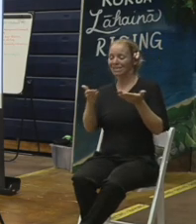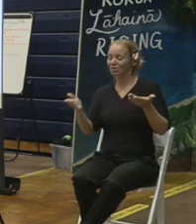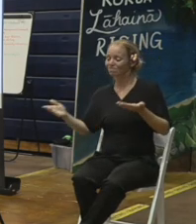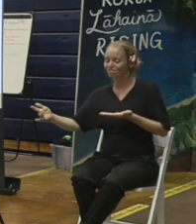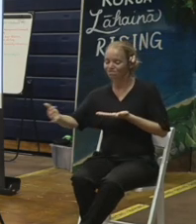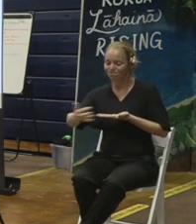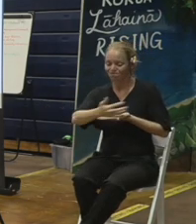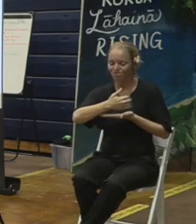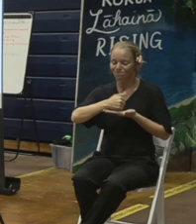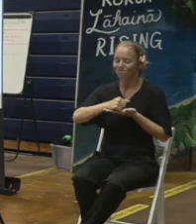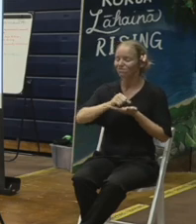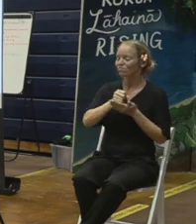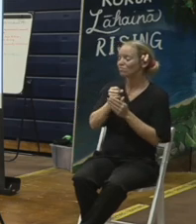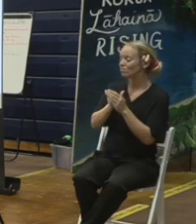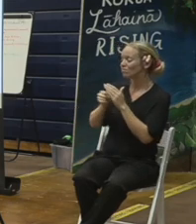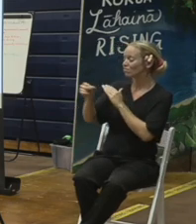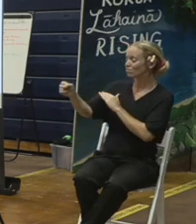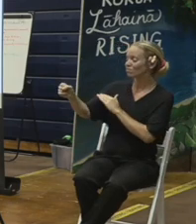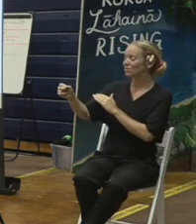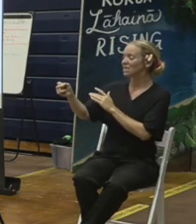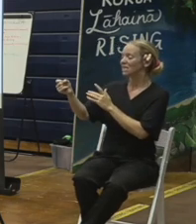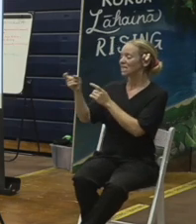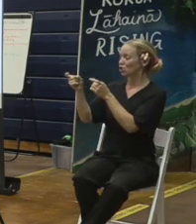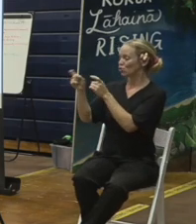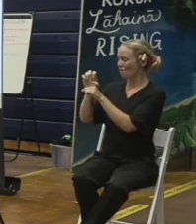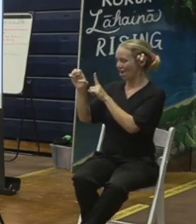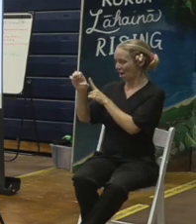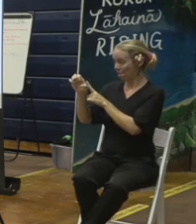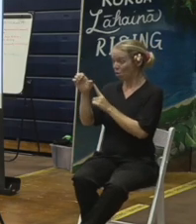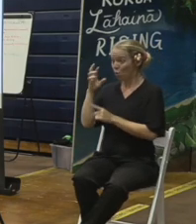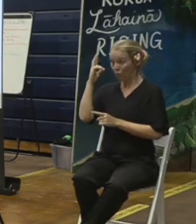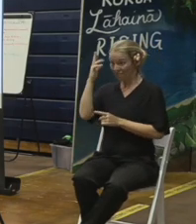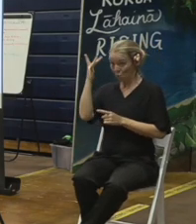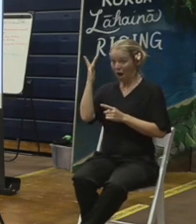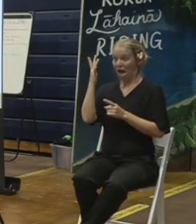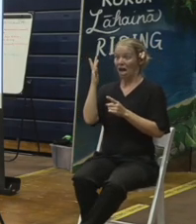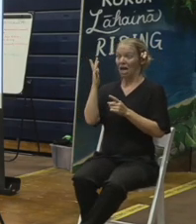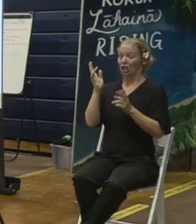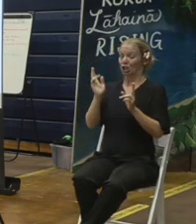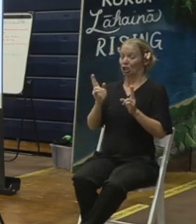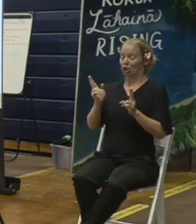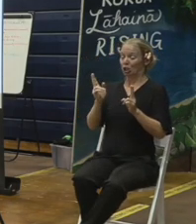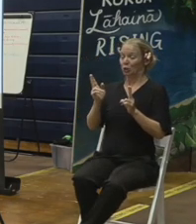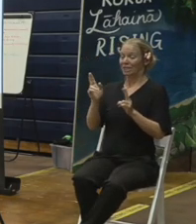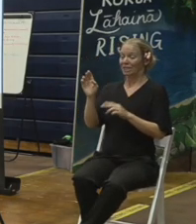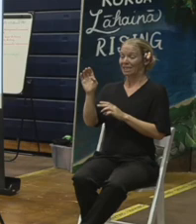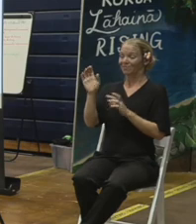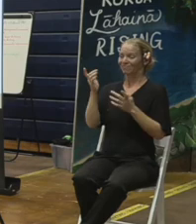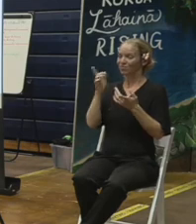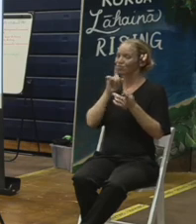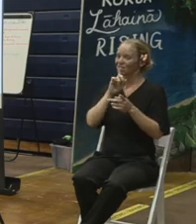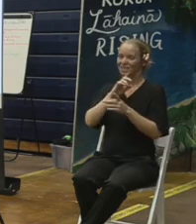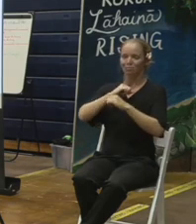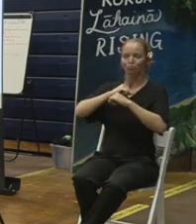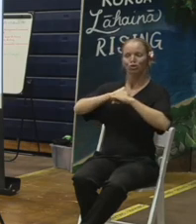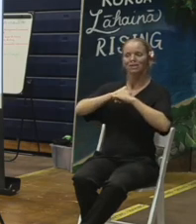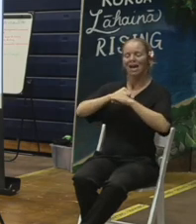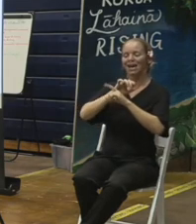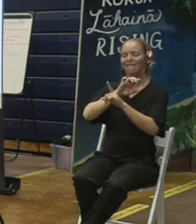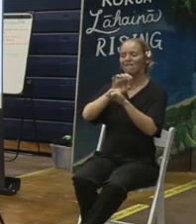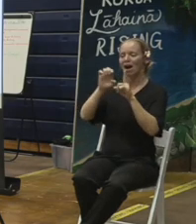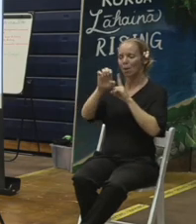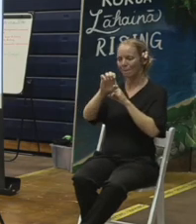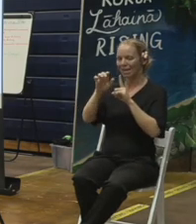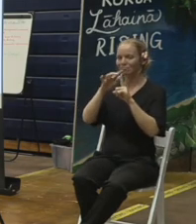into a controlled environment. The reason that that is urgent is for the protection of the environment, is to ensure